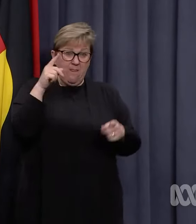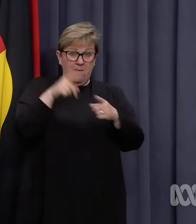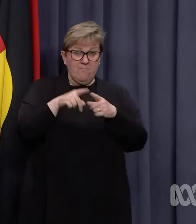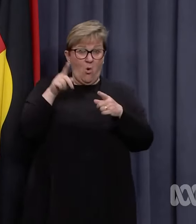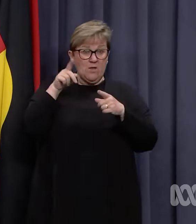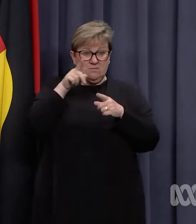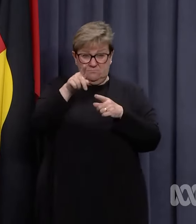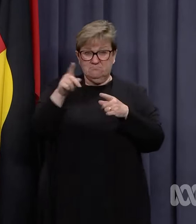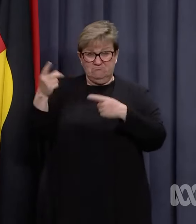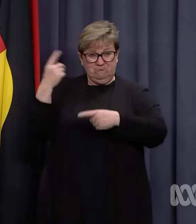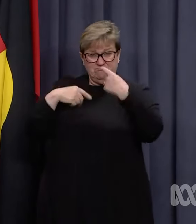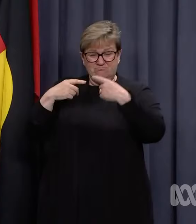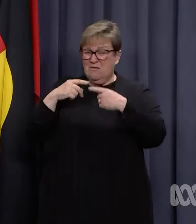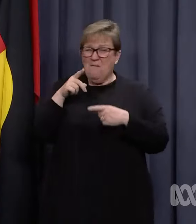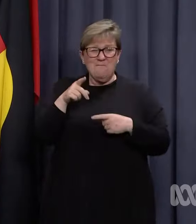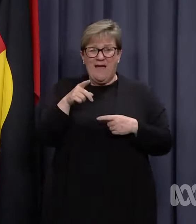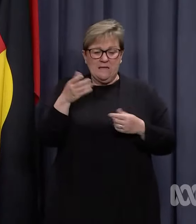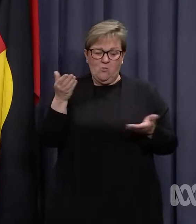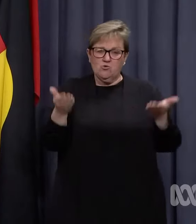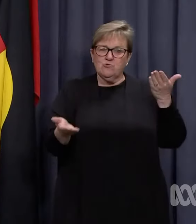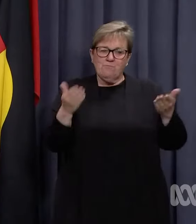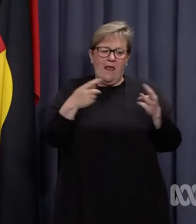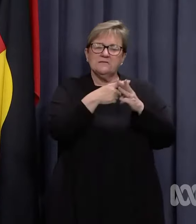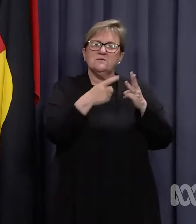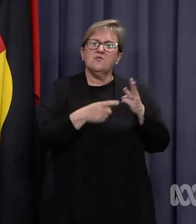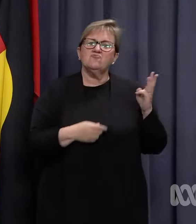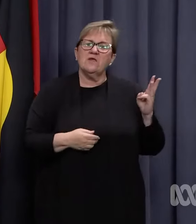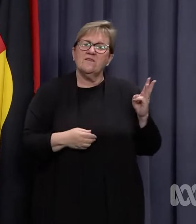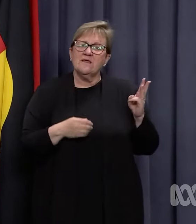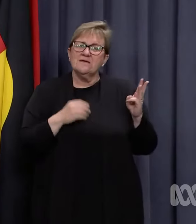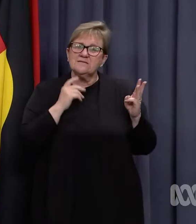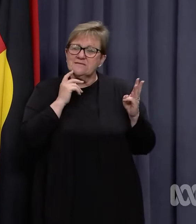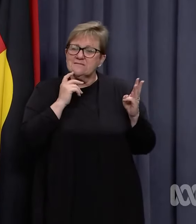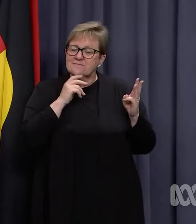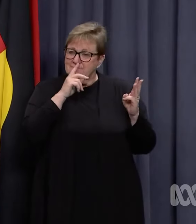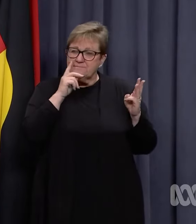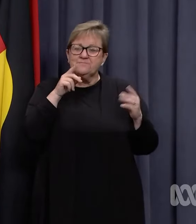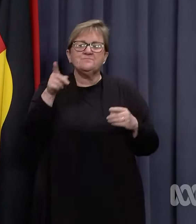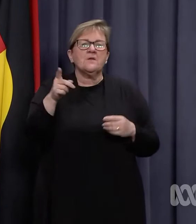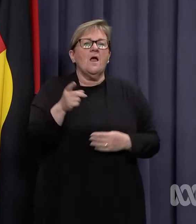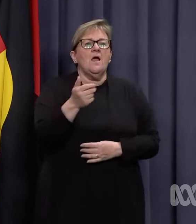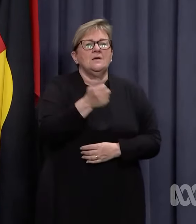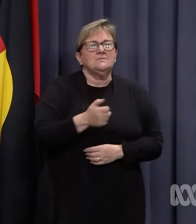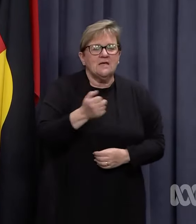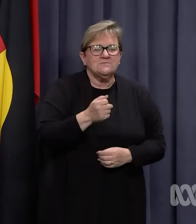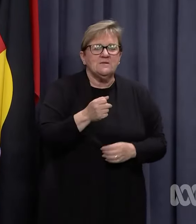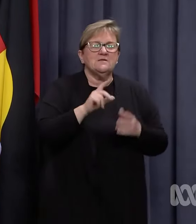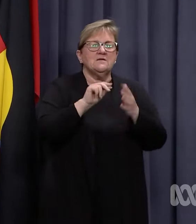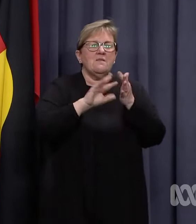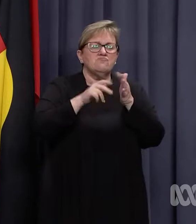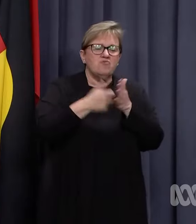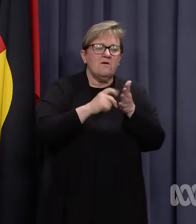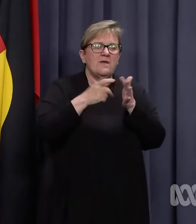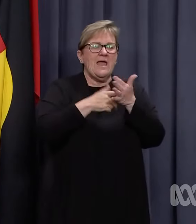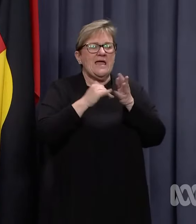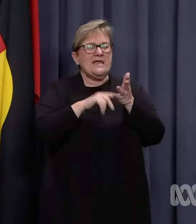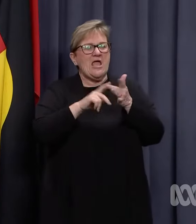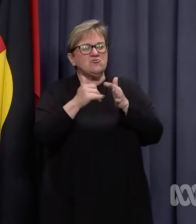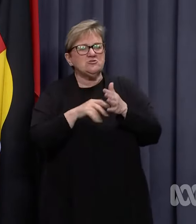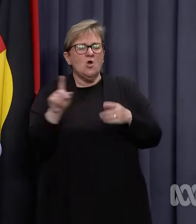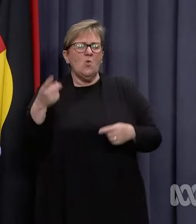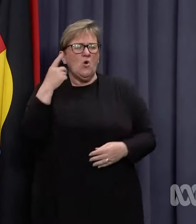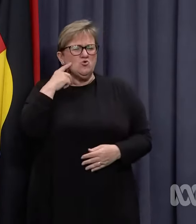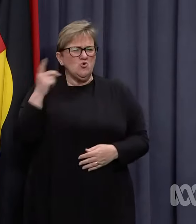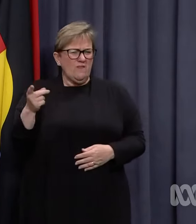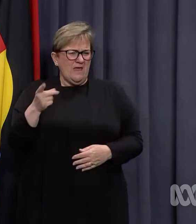he's making, but it is about balancing those three things. Those text messages between Kerry Stokes and the Premier, how comfortable are you with the